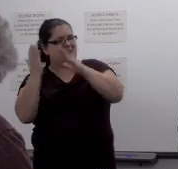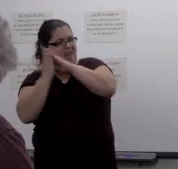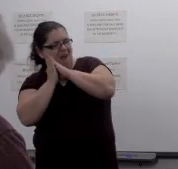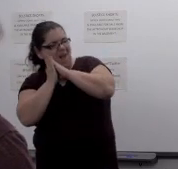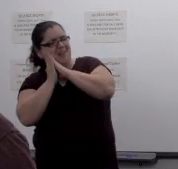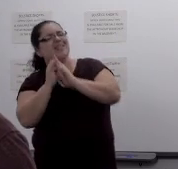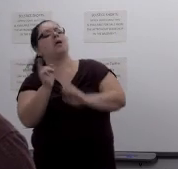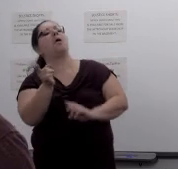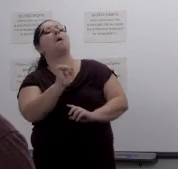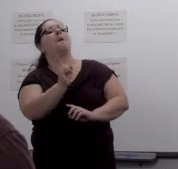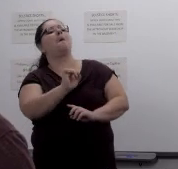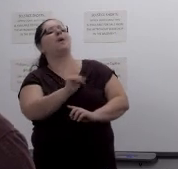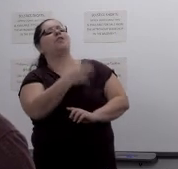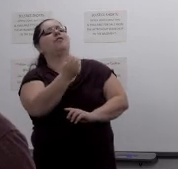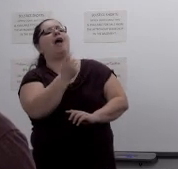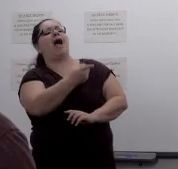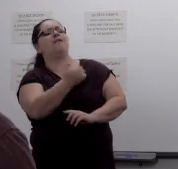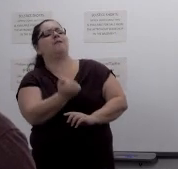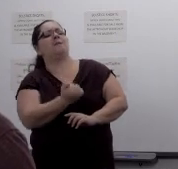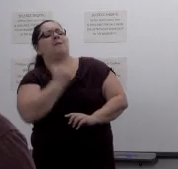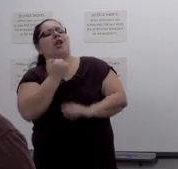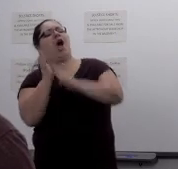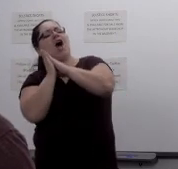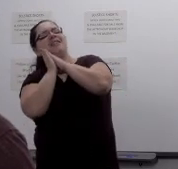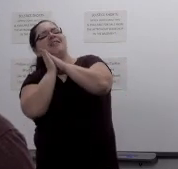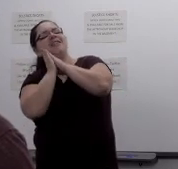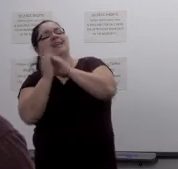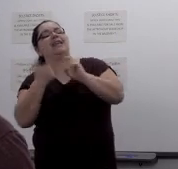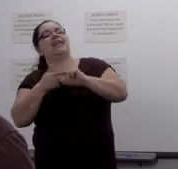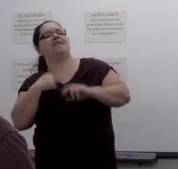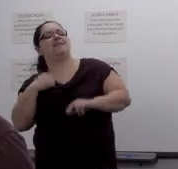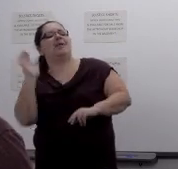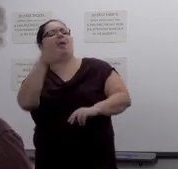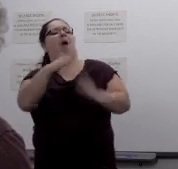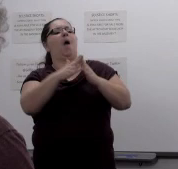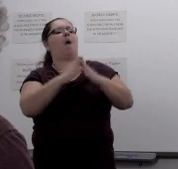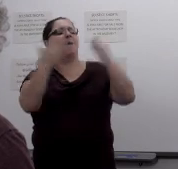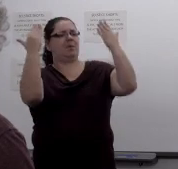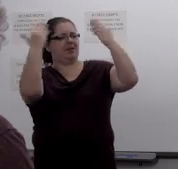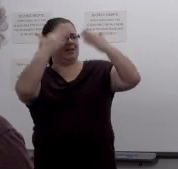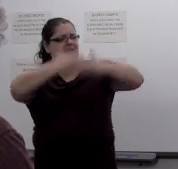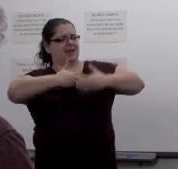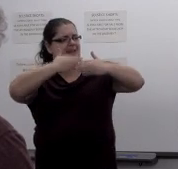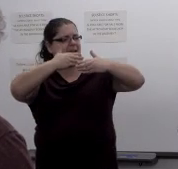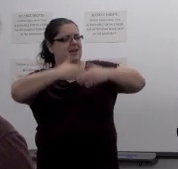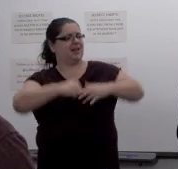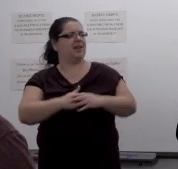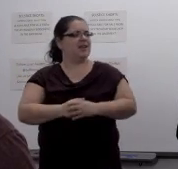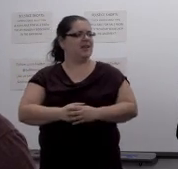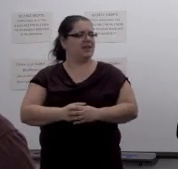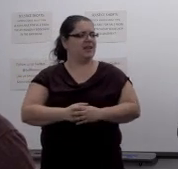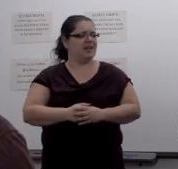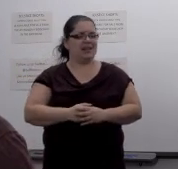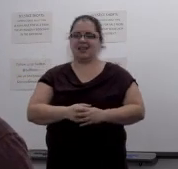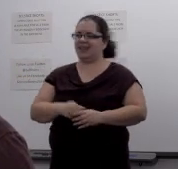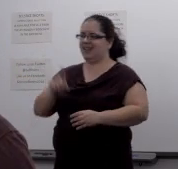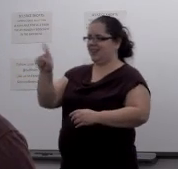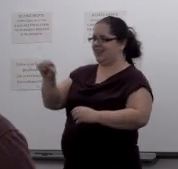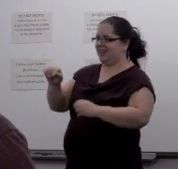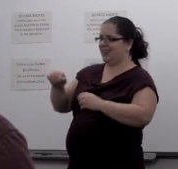lodging Whatever you got for me lodging, if I come home this night, oh! Clean sheets and